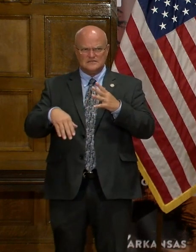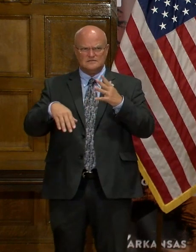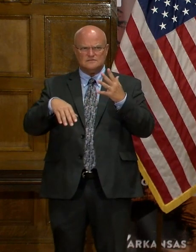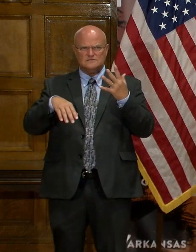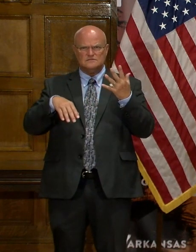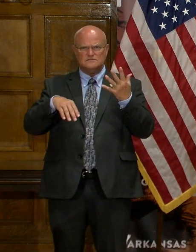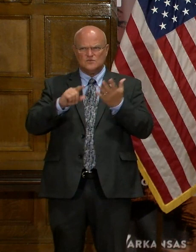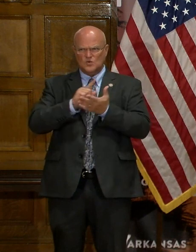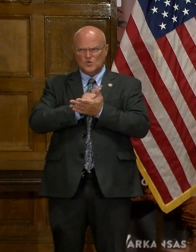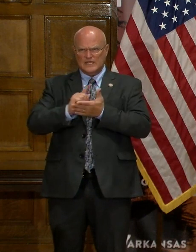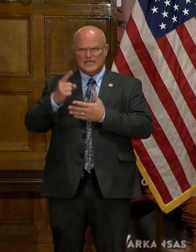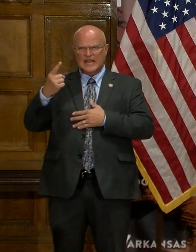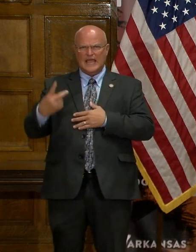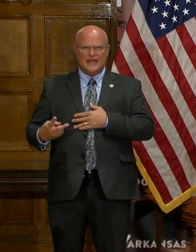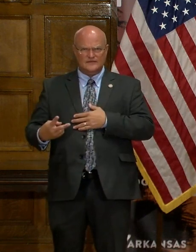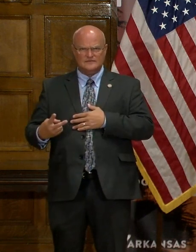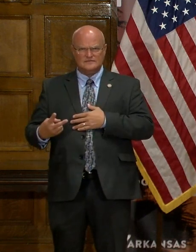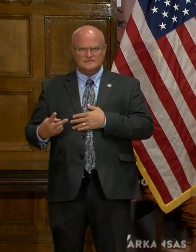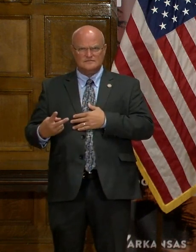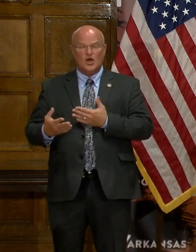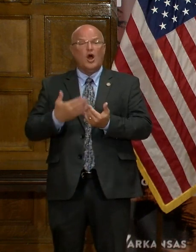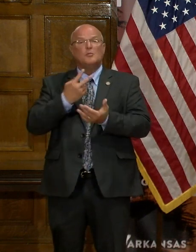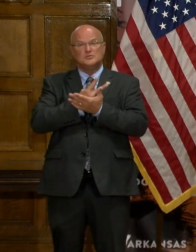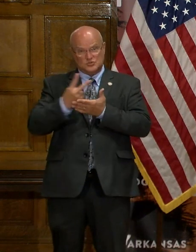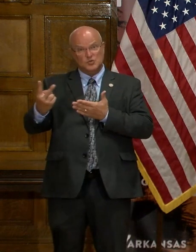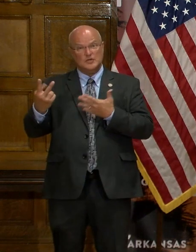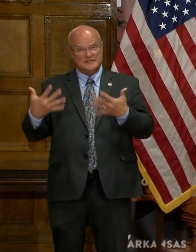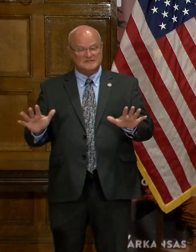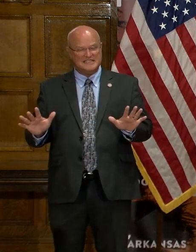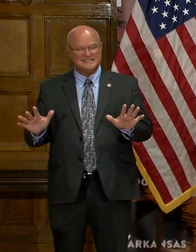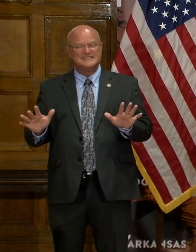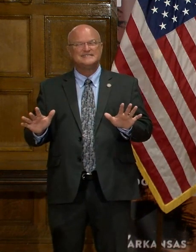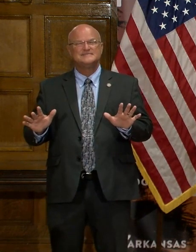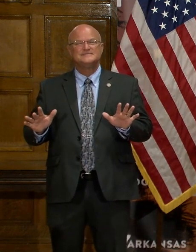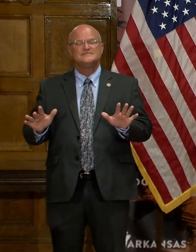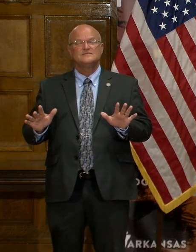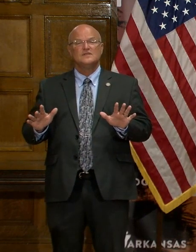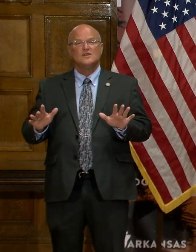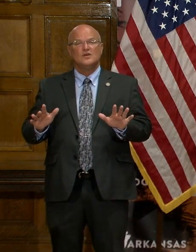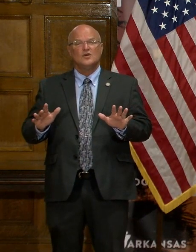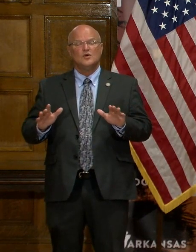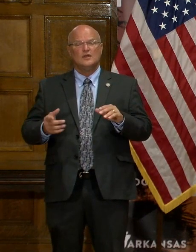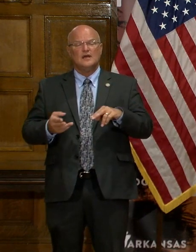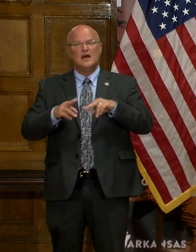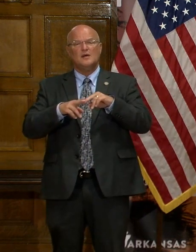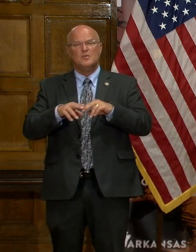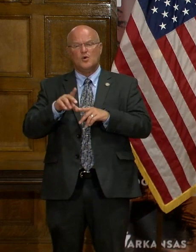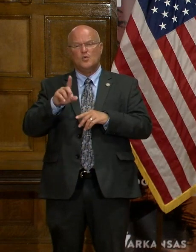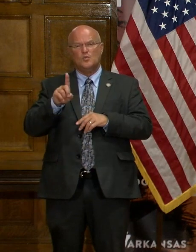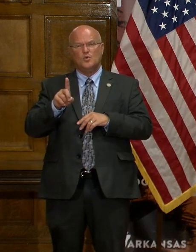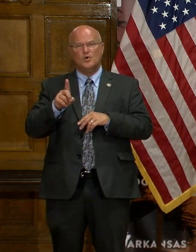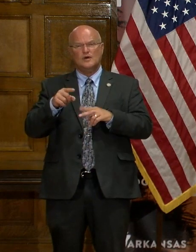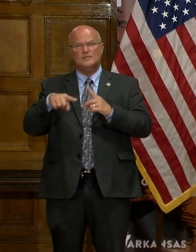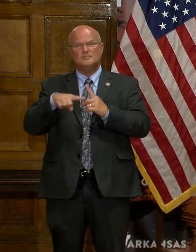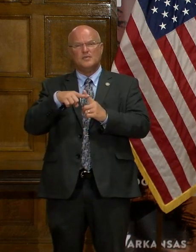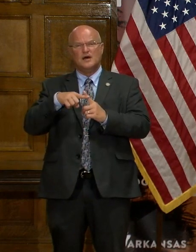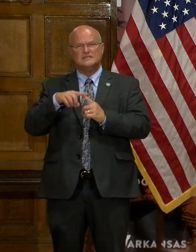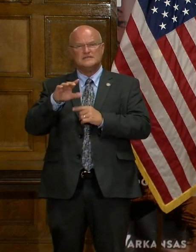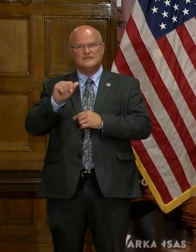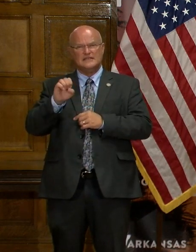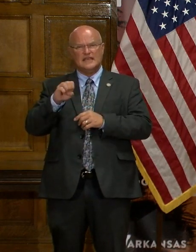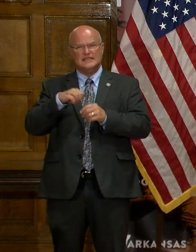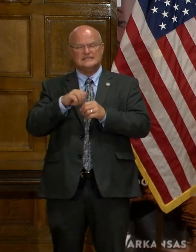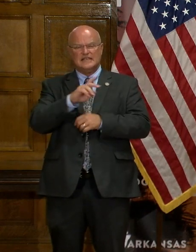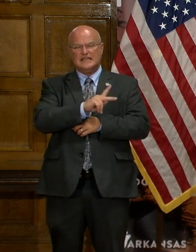a week and a half, almost two weeks, we're only up one additional positive case